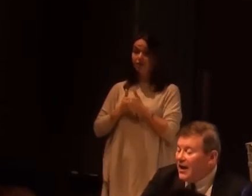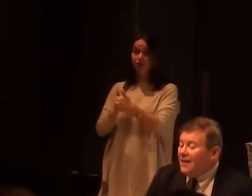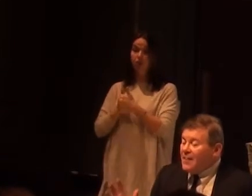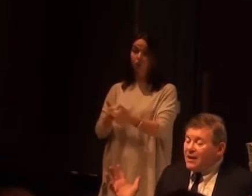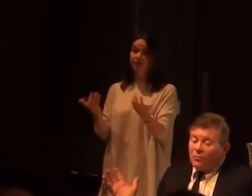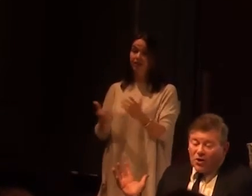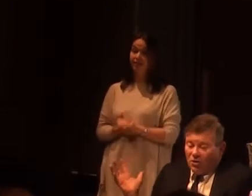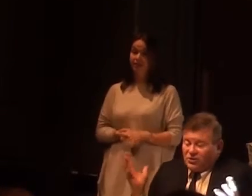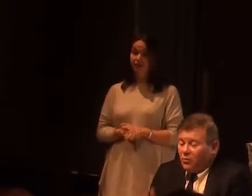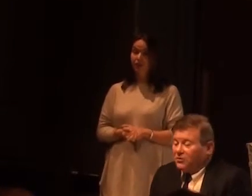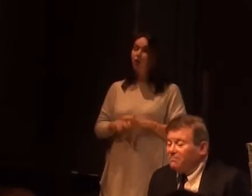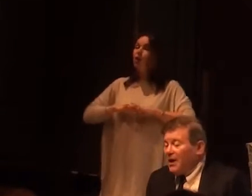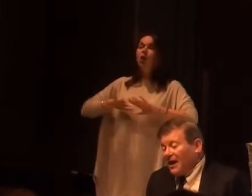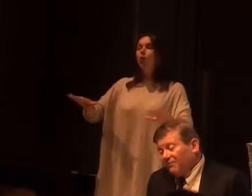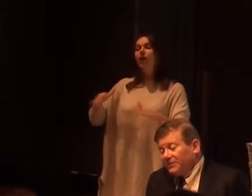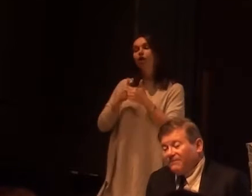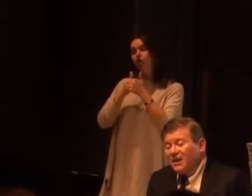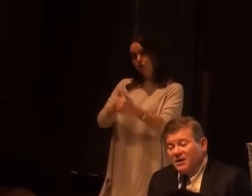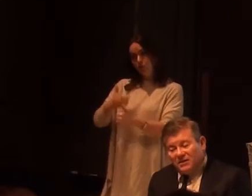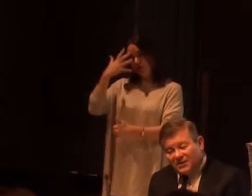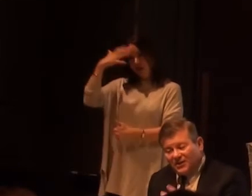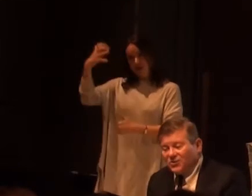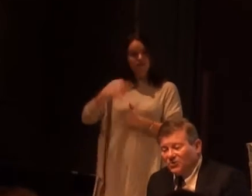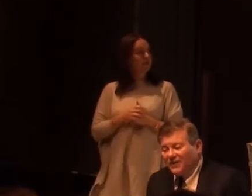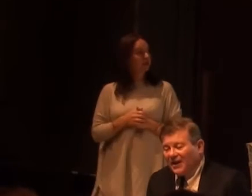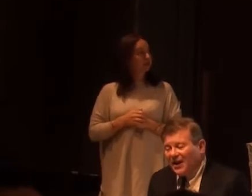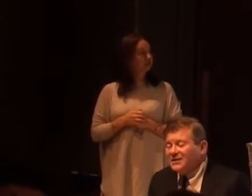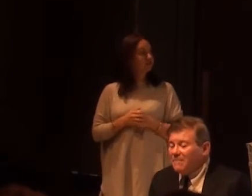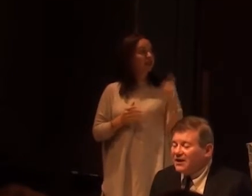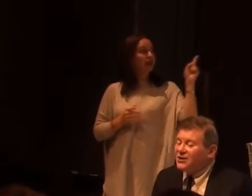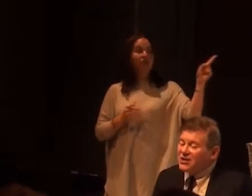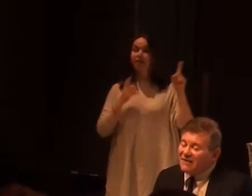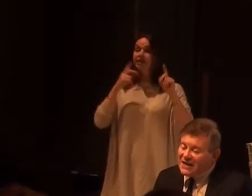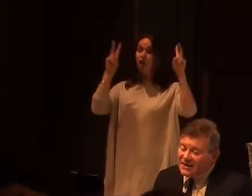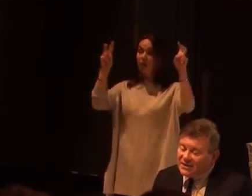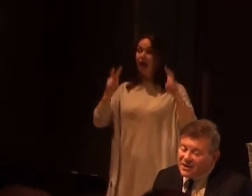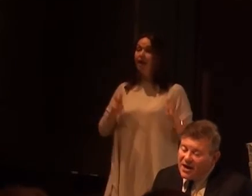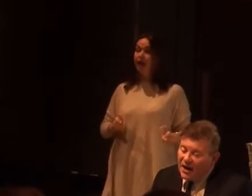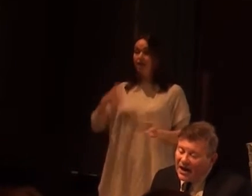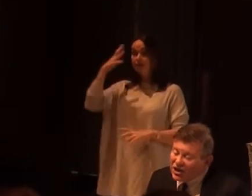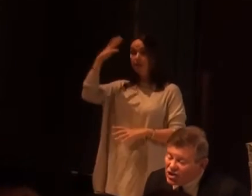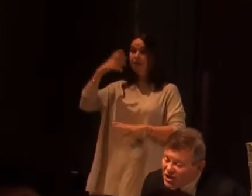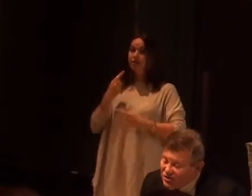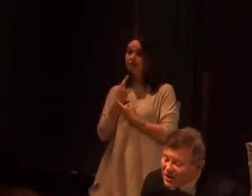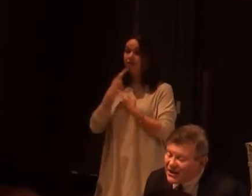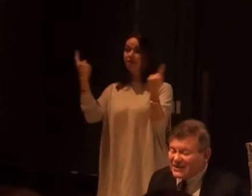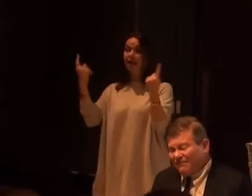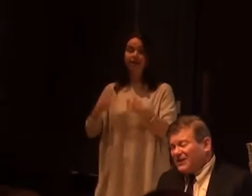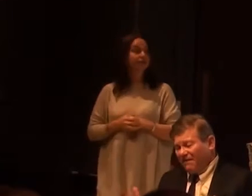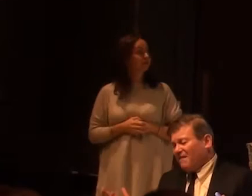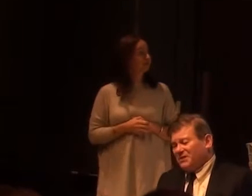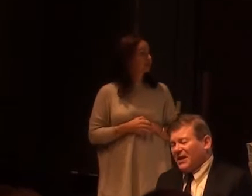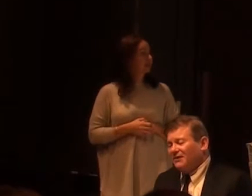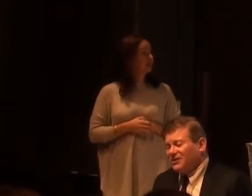to do that. We're not supported by government. These are the sorts of headlines that ministers have leaked. And continue to leak.